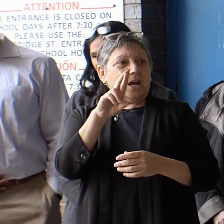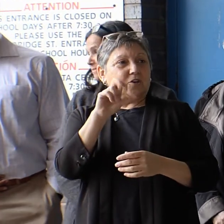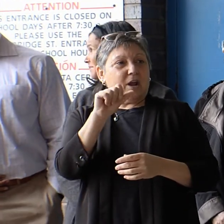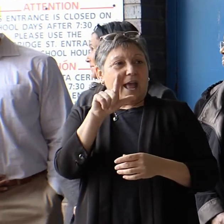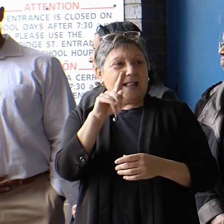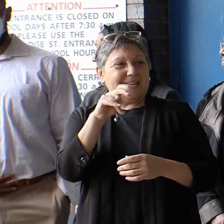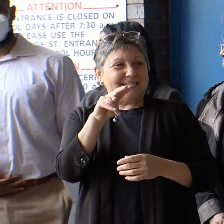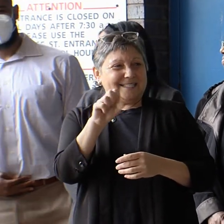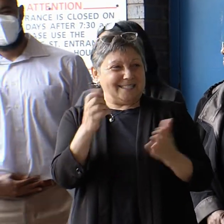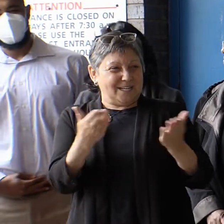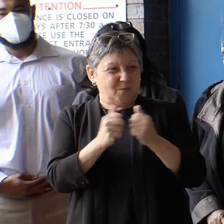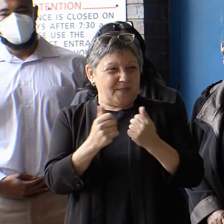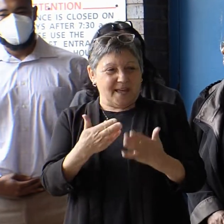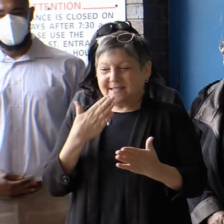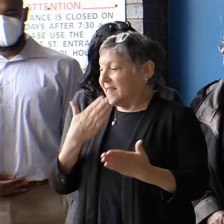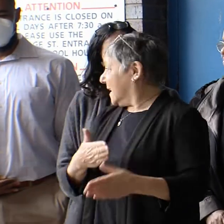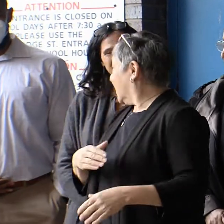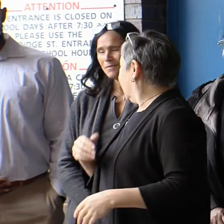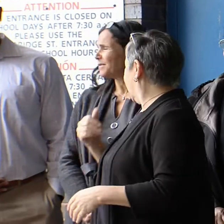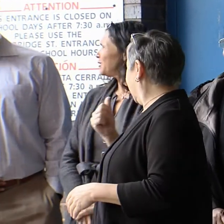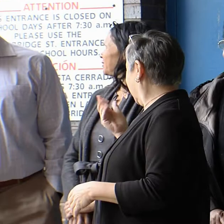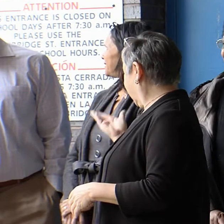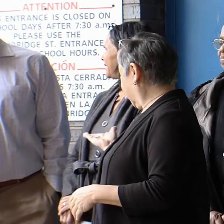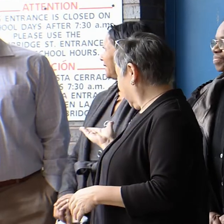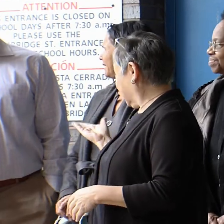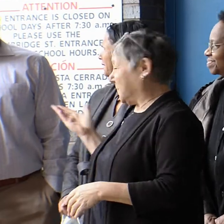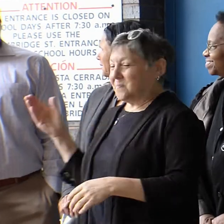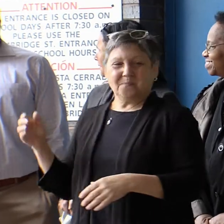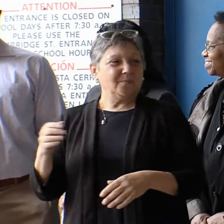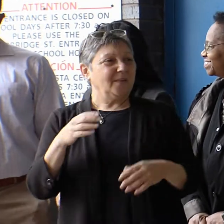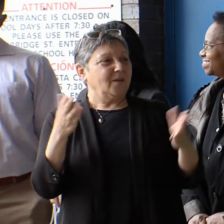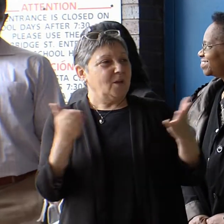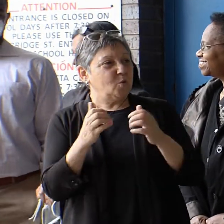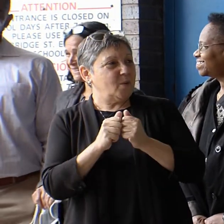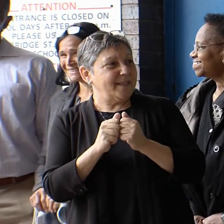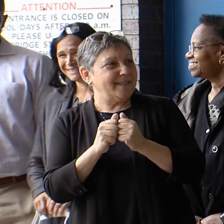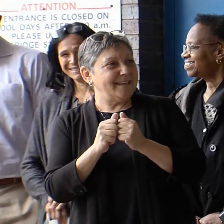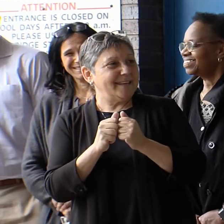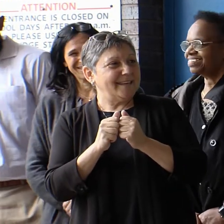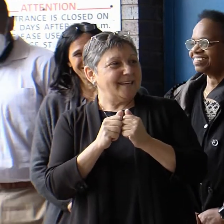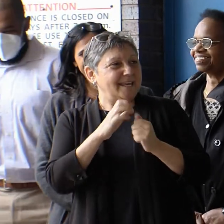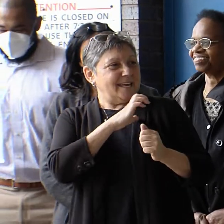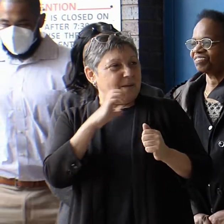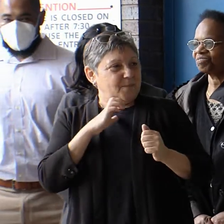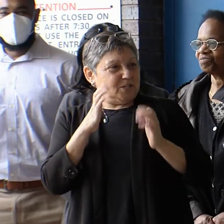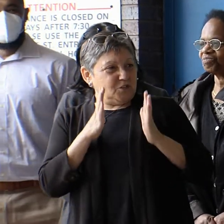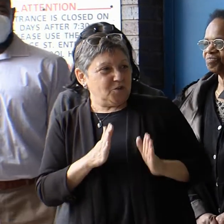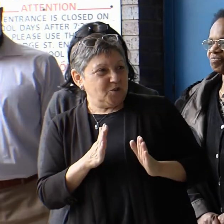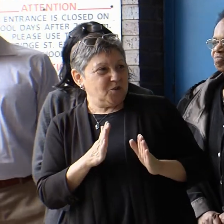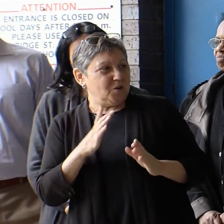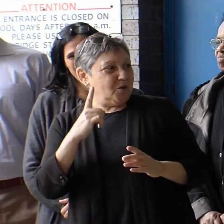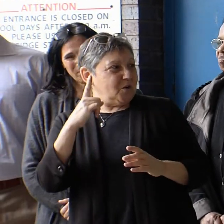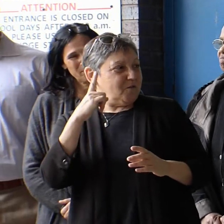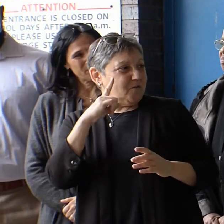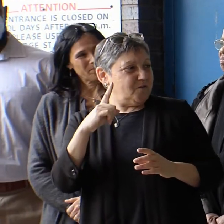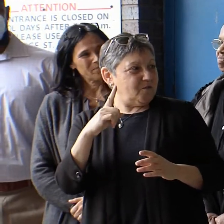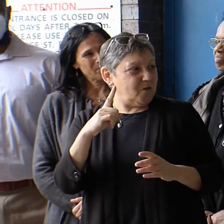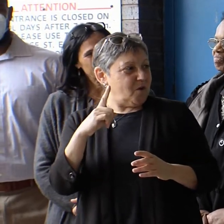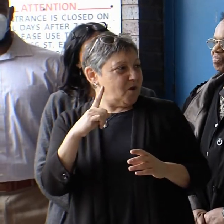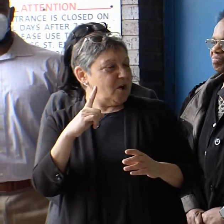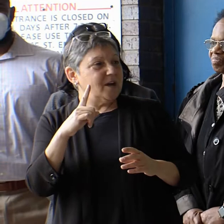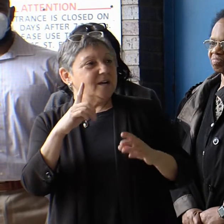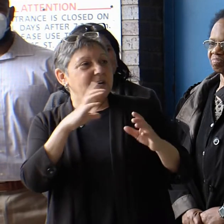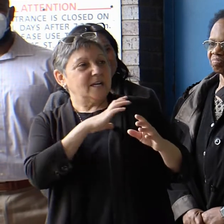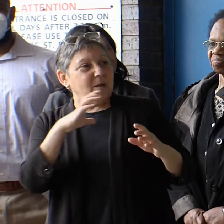here with us. Thank you for your service and your leadership. We're here with our commissioner for the Commission for Persons with